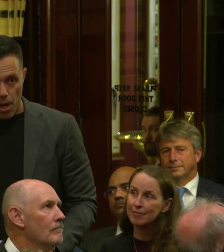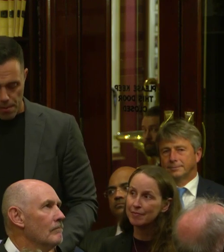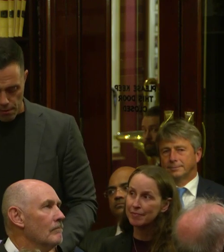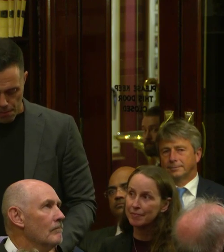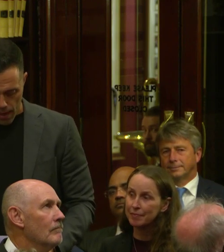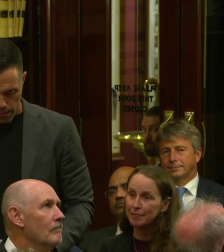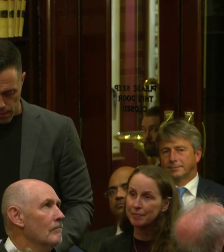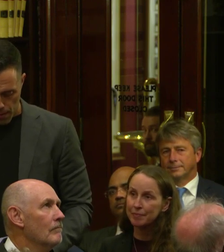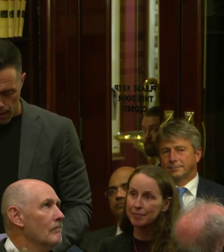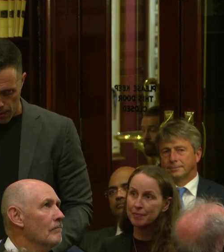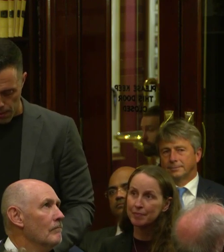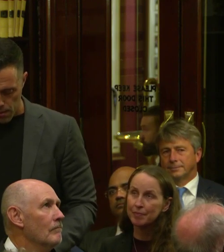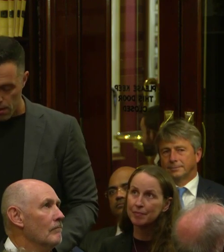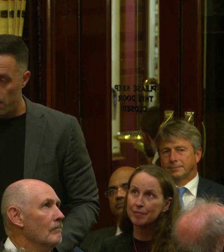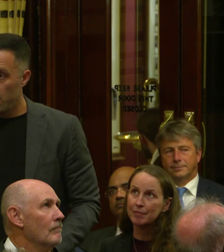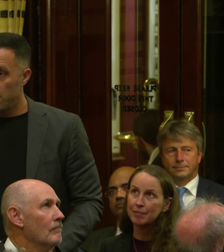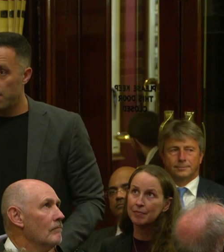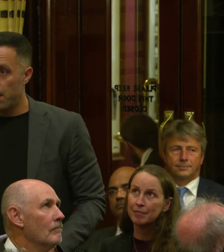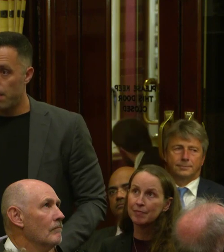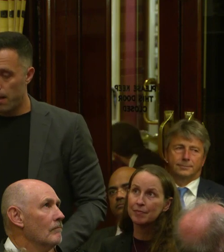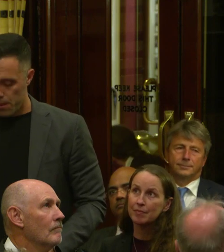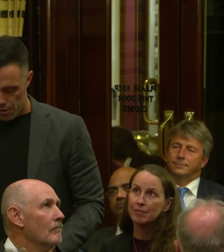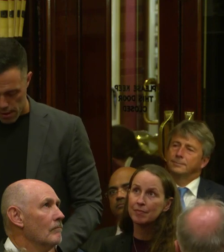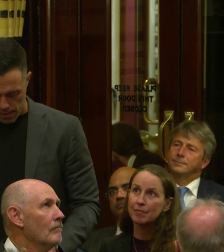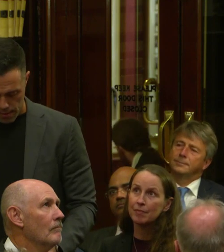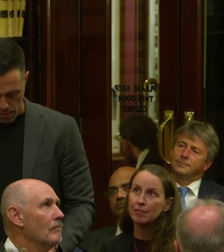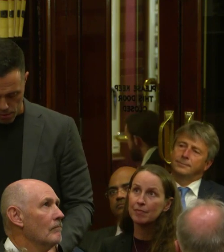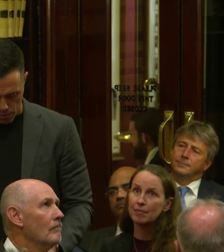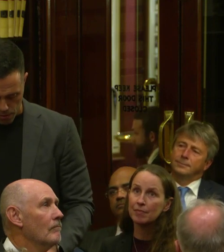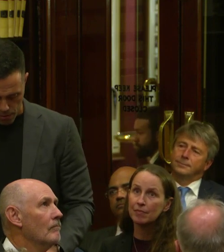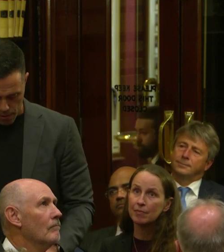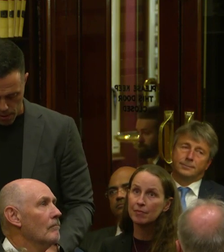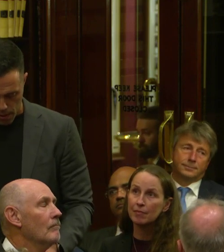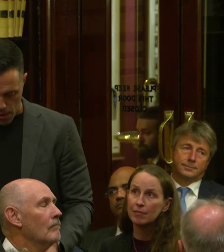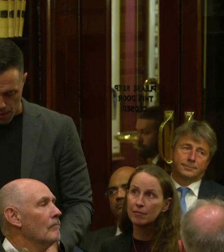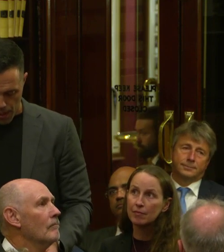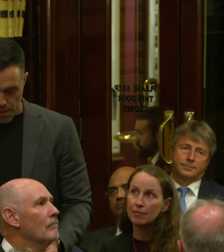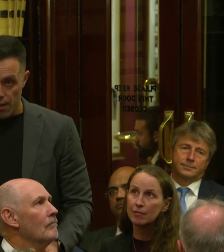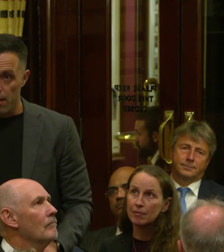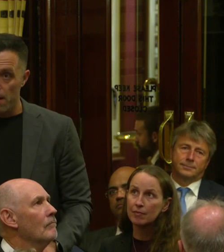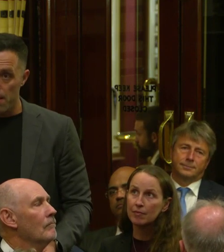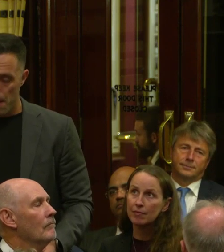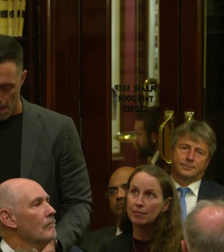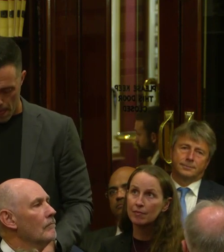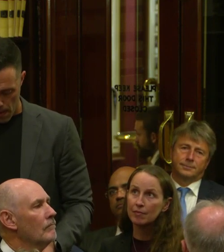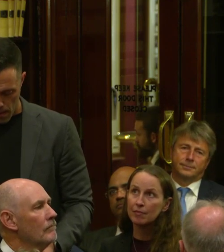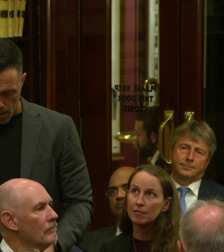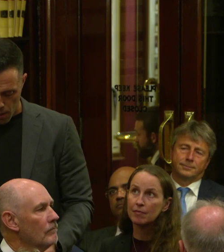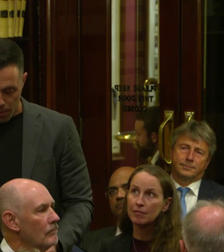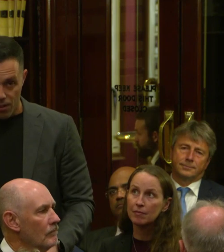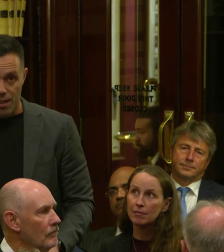My open remarks in my language, the Dharawul language translates to, my name is Ray Ingray,